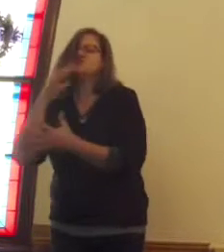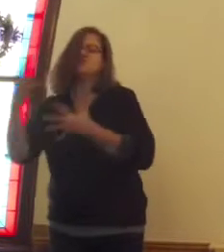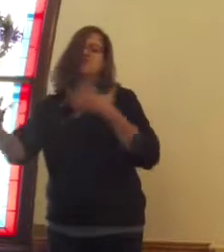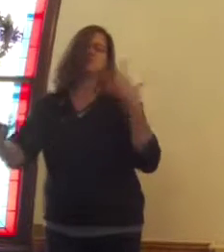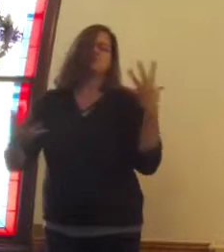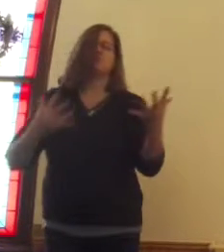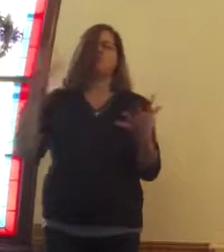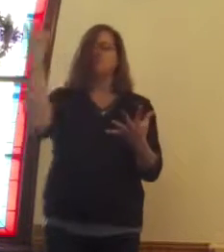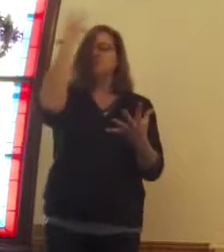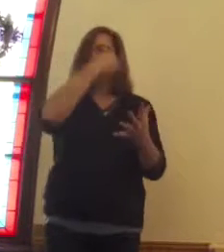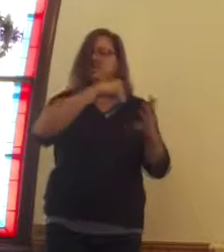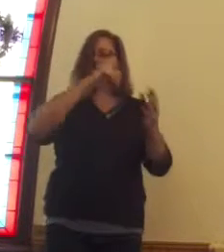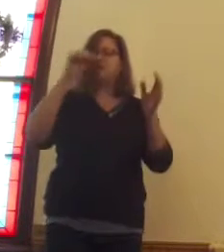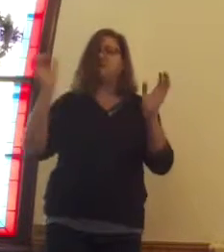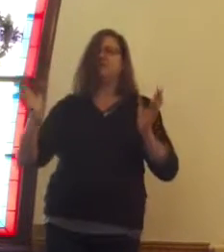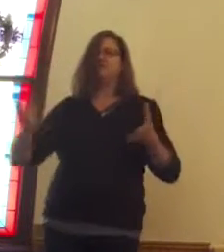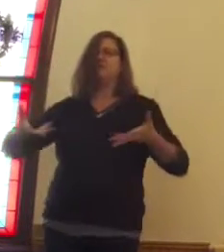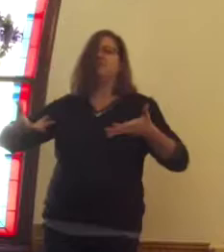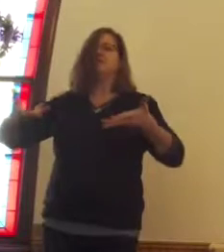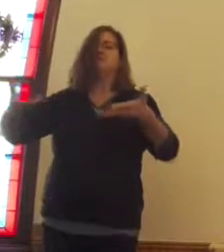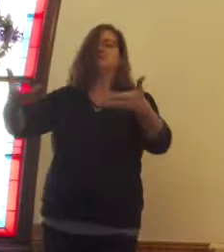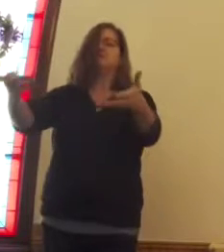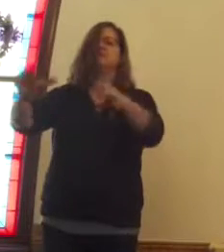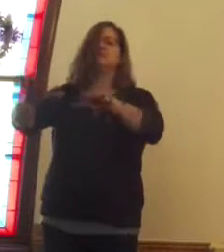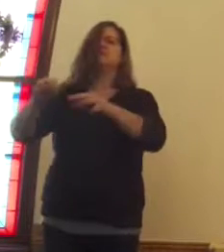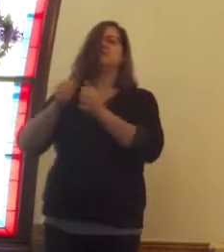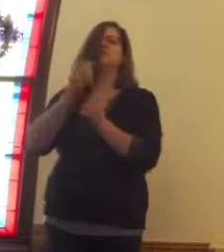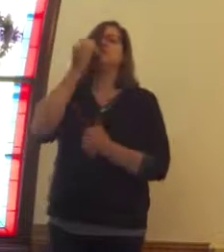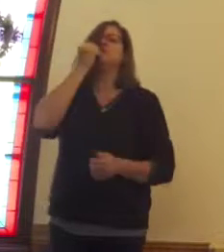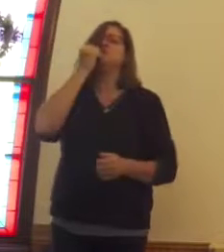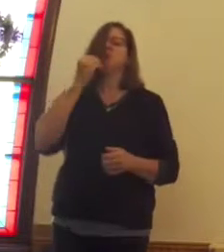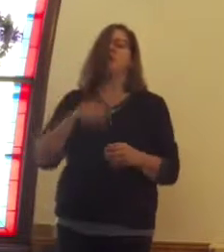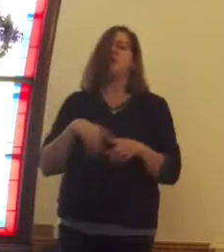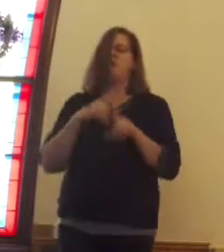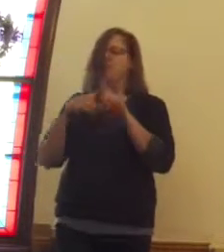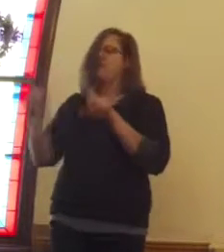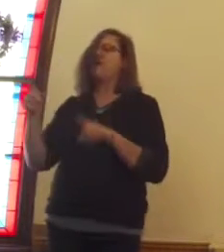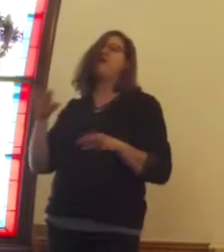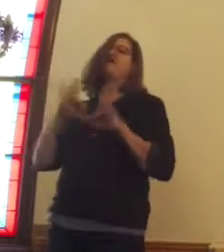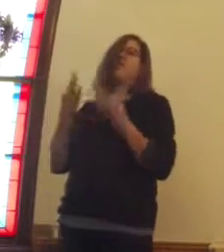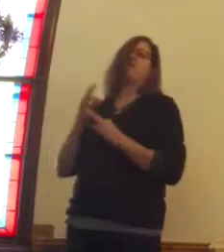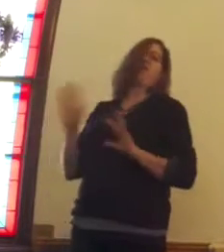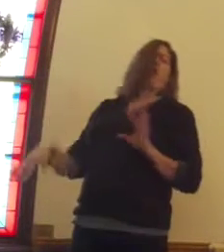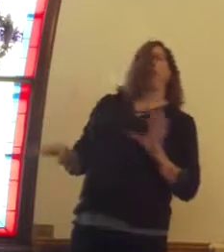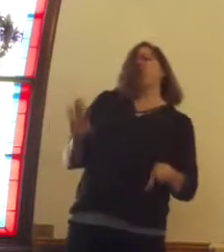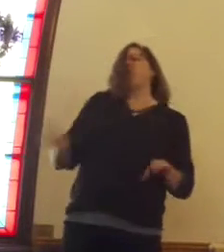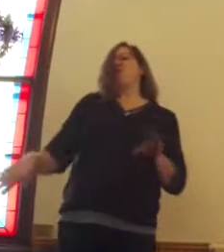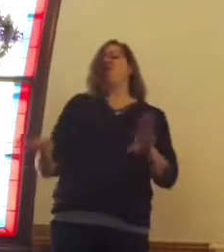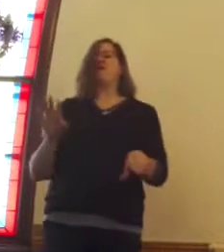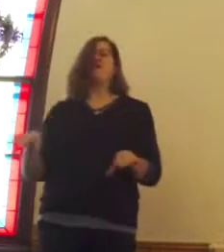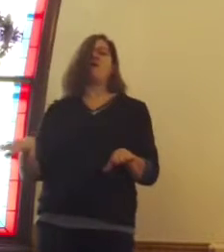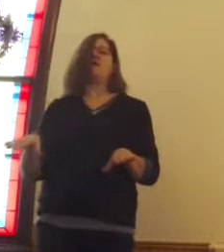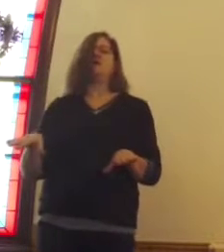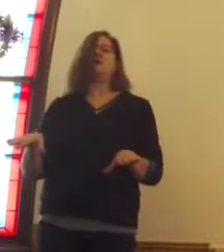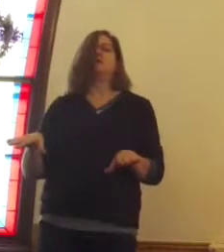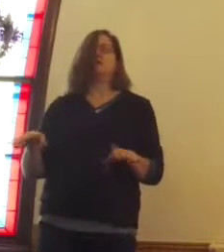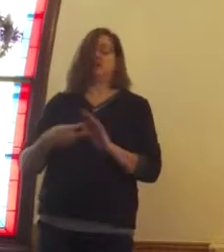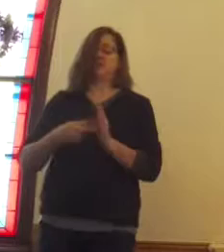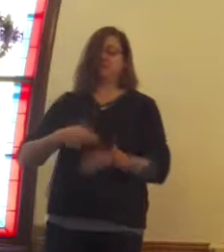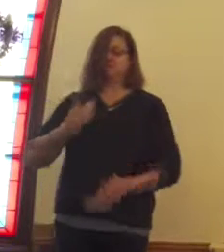beautifully adorned table at mealtime, but don't show the love to my family, I'm just another cook.